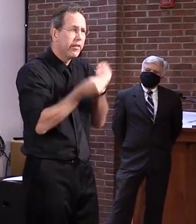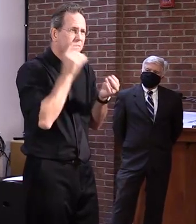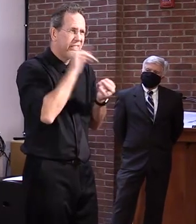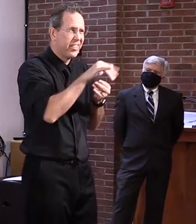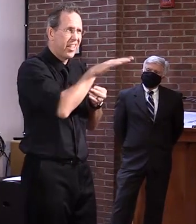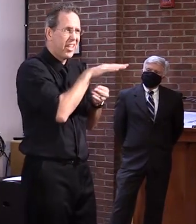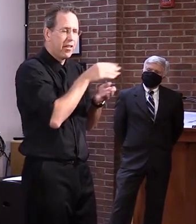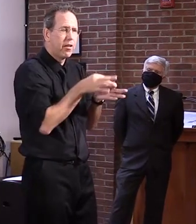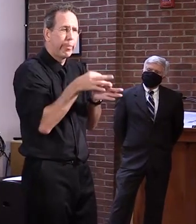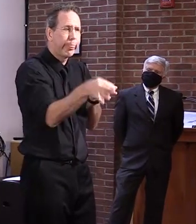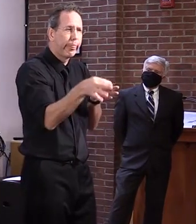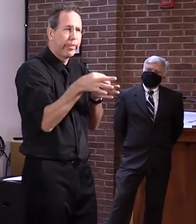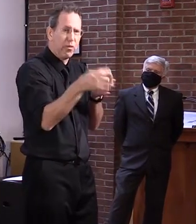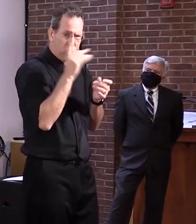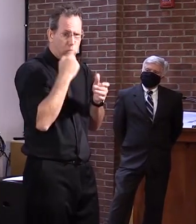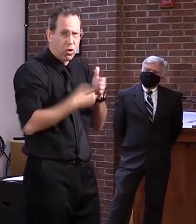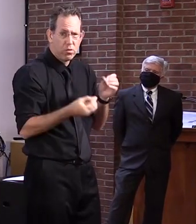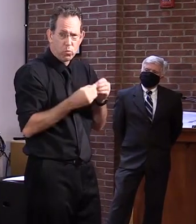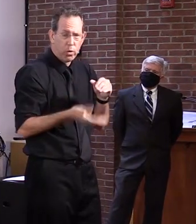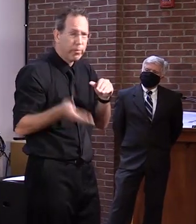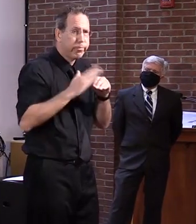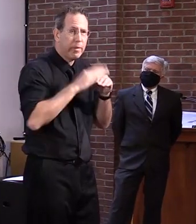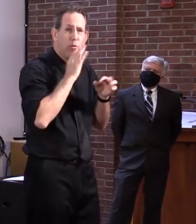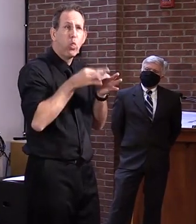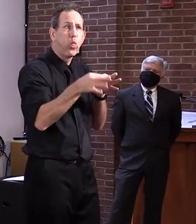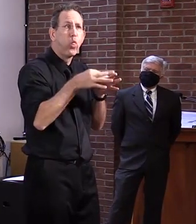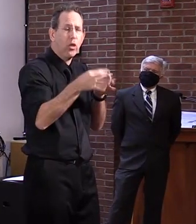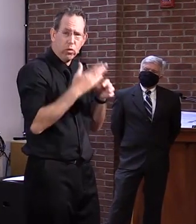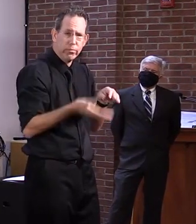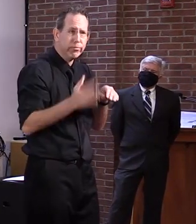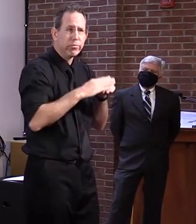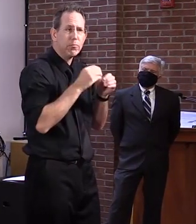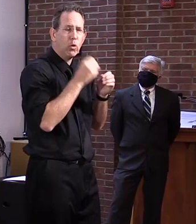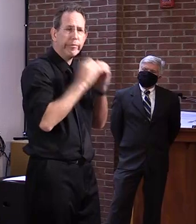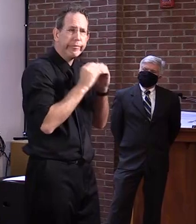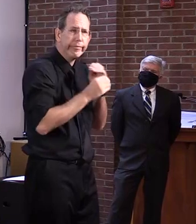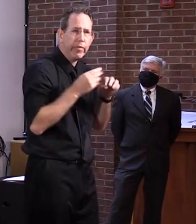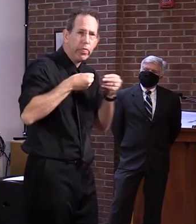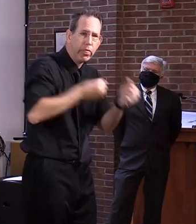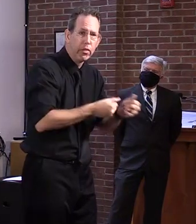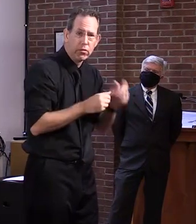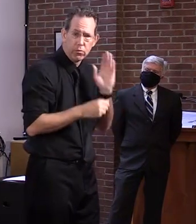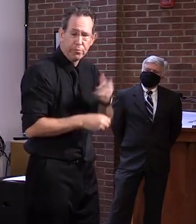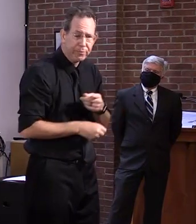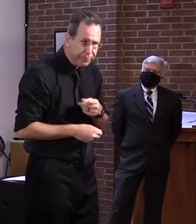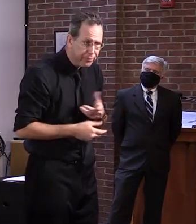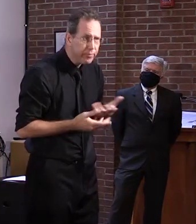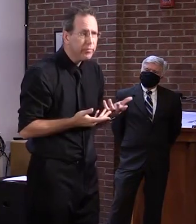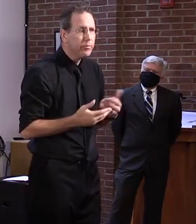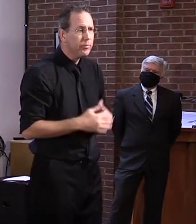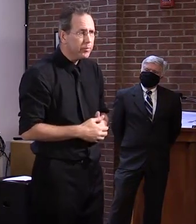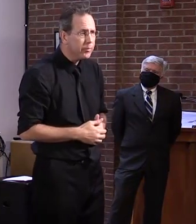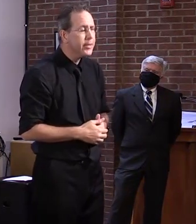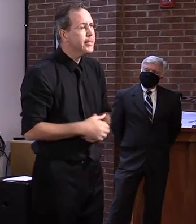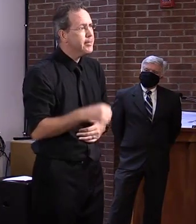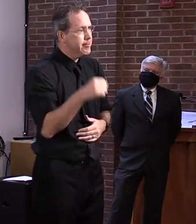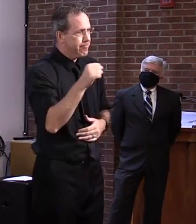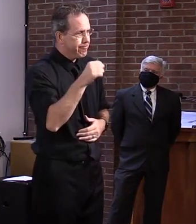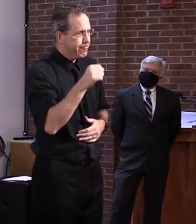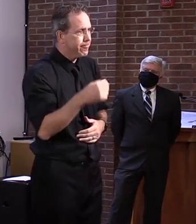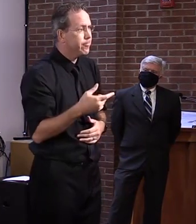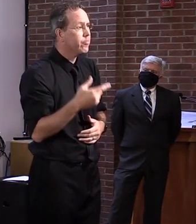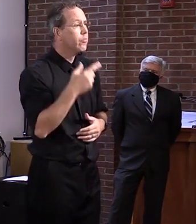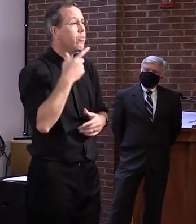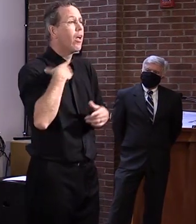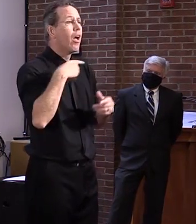about in the, in the first quarter budget, uh, the legislature decided to reduce the amount of maintenance, uh, for highways